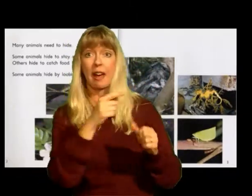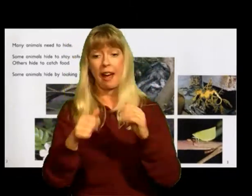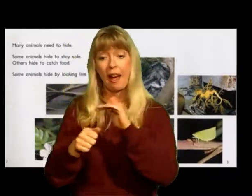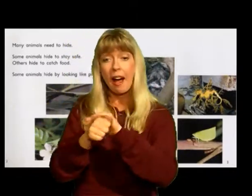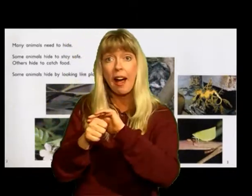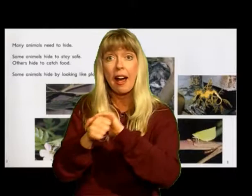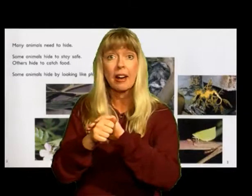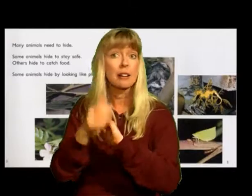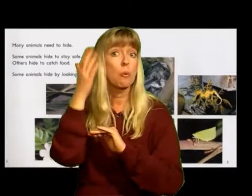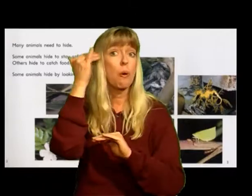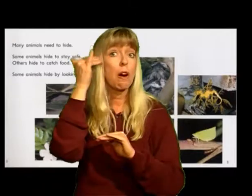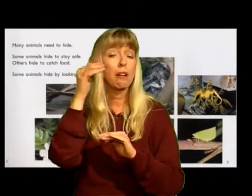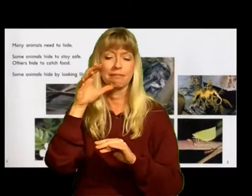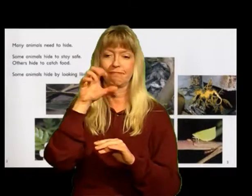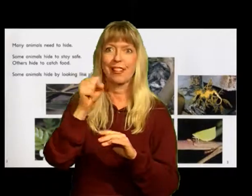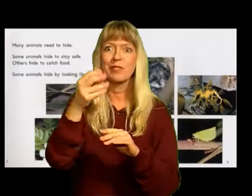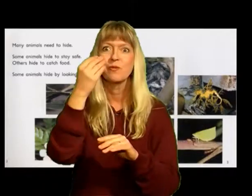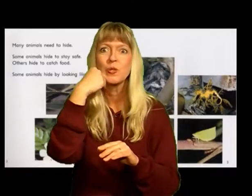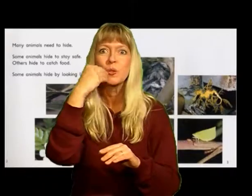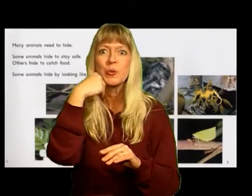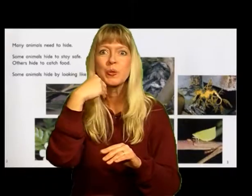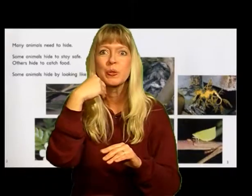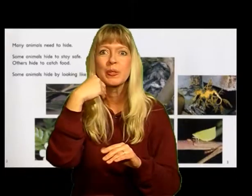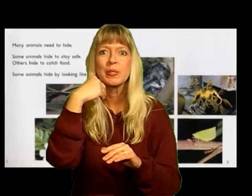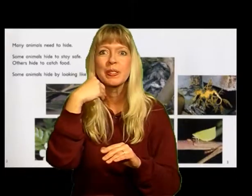Others hide to catch food